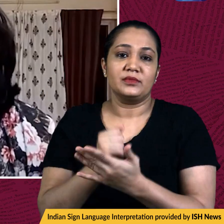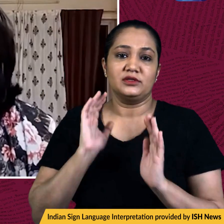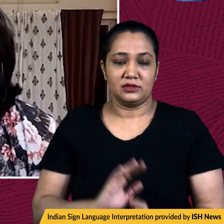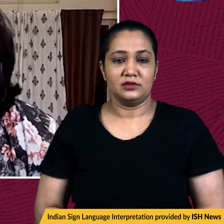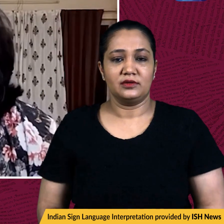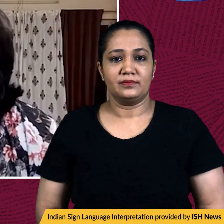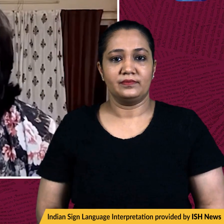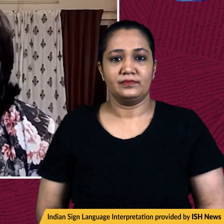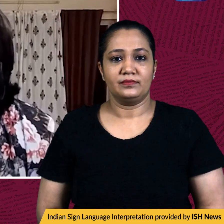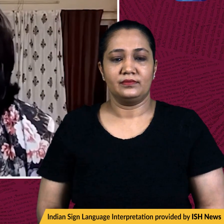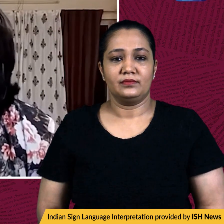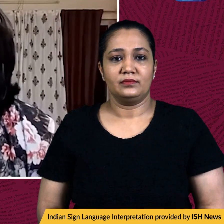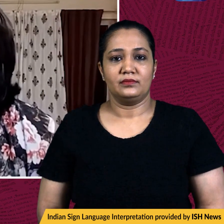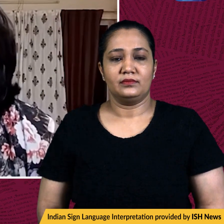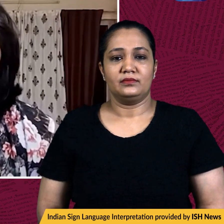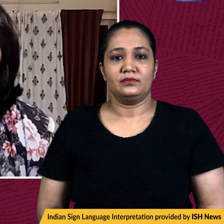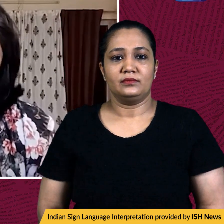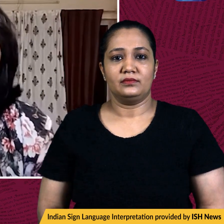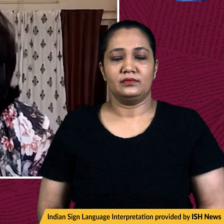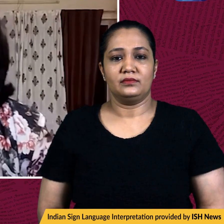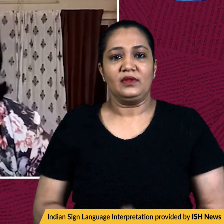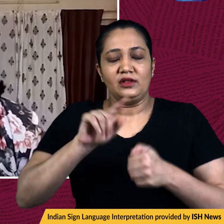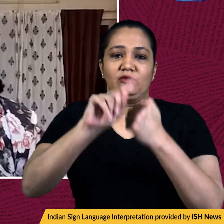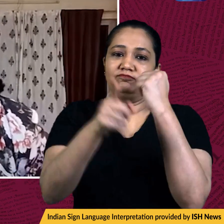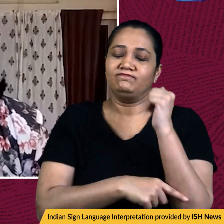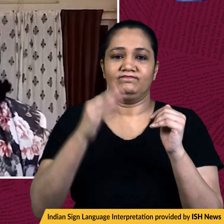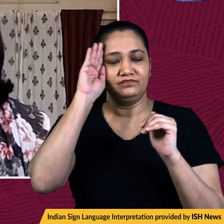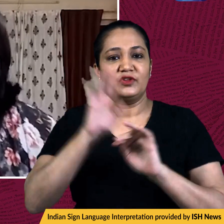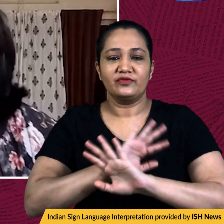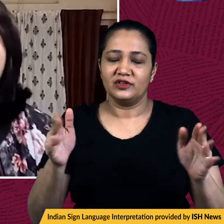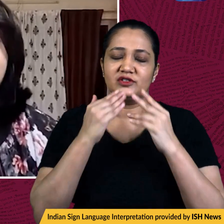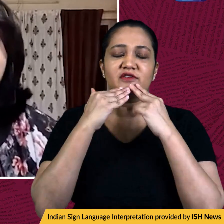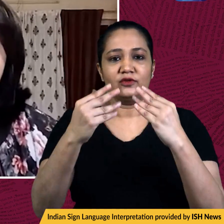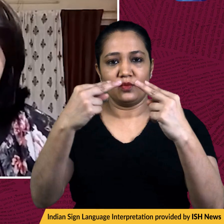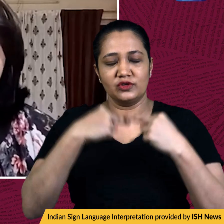candidates in Chennai. That brings us to the end of this bulletin. Thank you so much for watching.